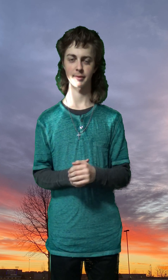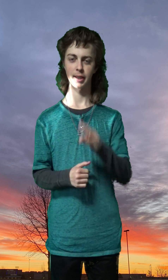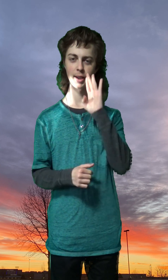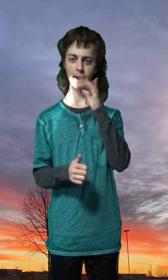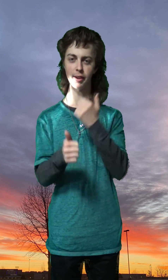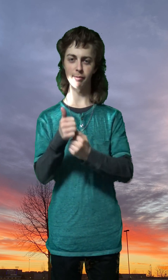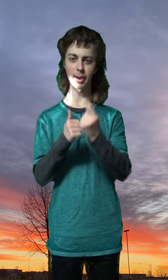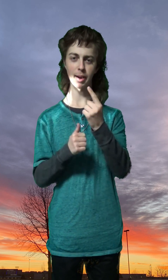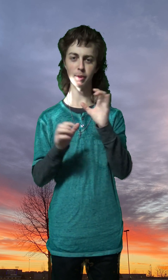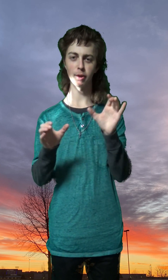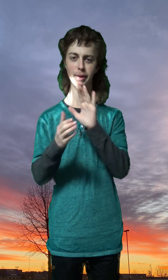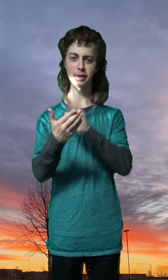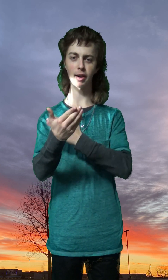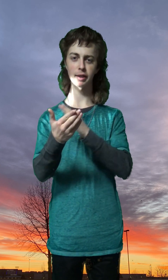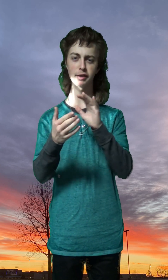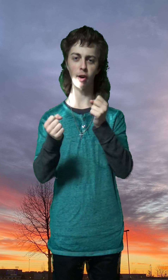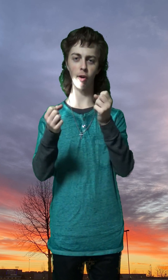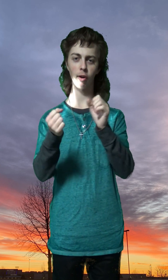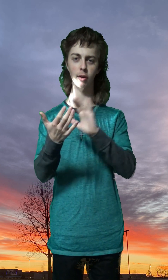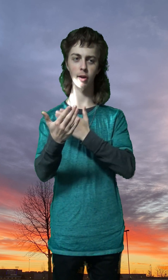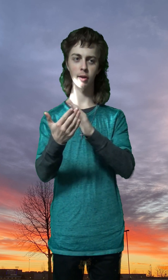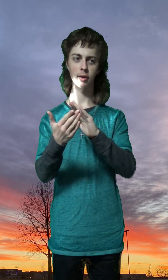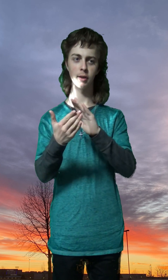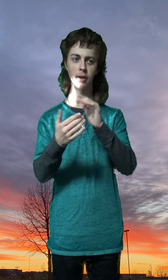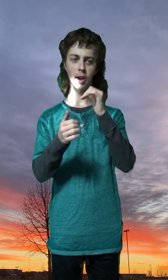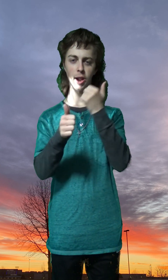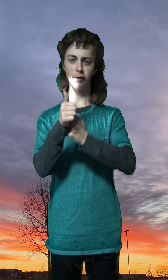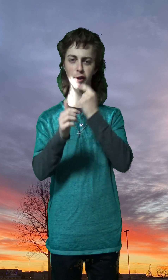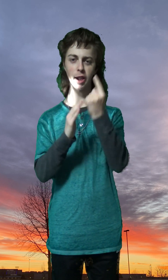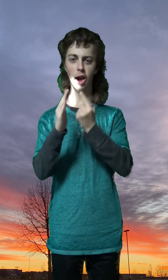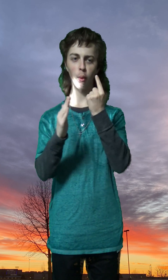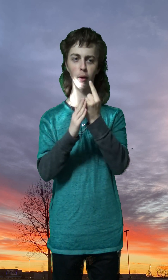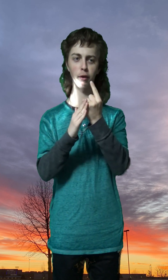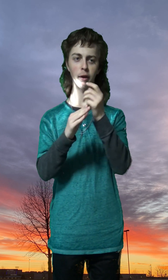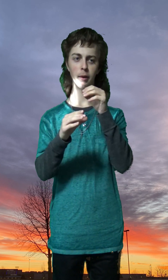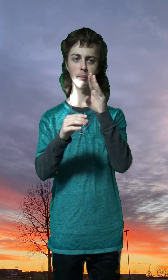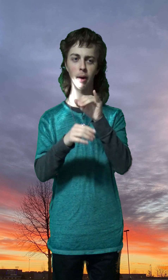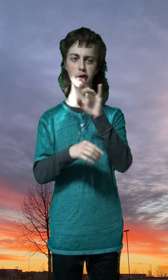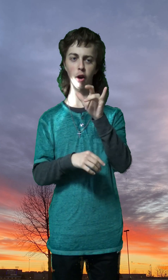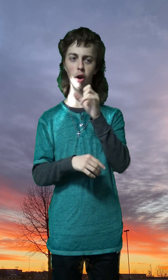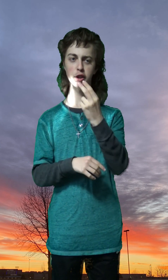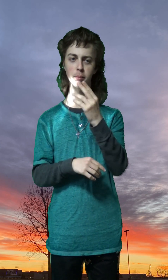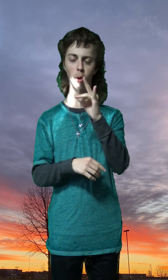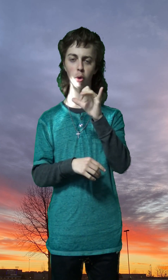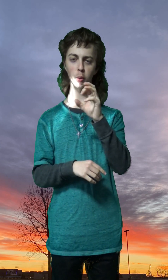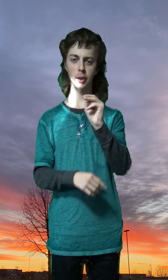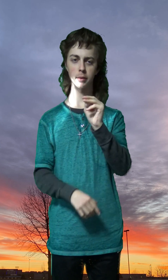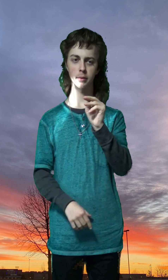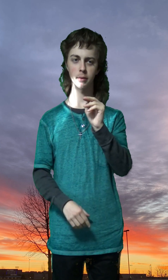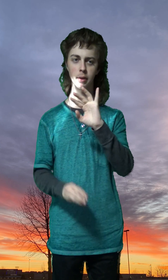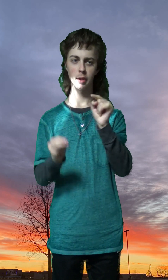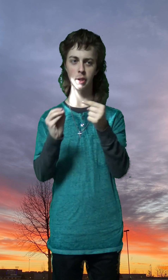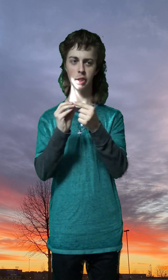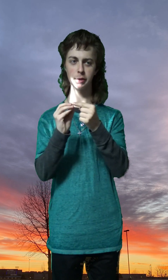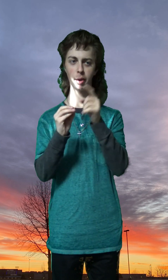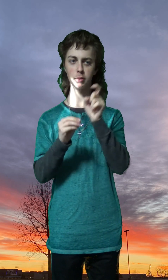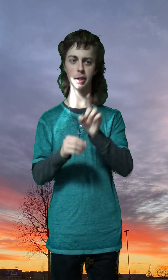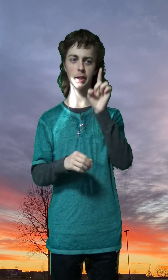Hey everybody, I'm going to be signing this song Every Hour by Josh Baldwin It's about meeting